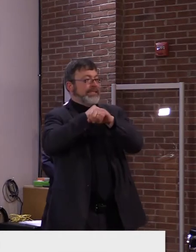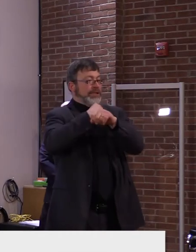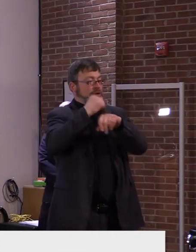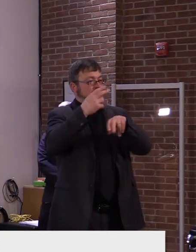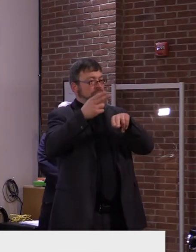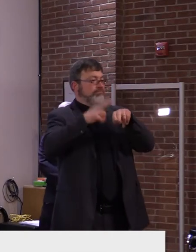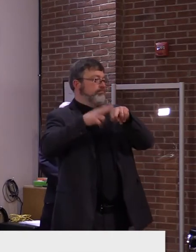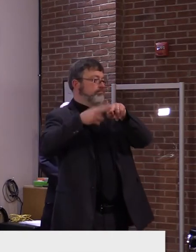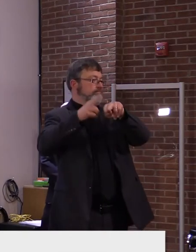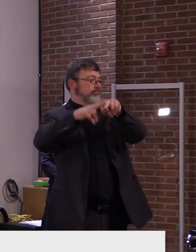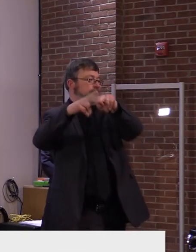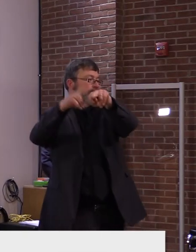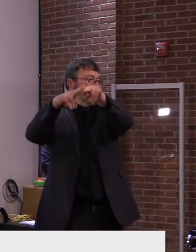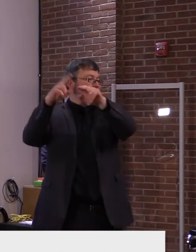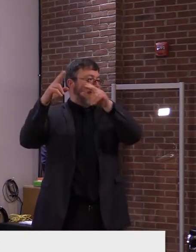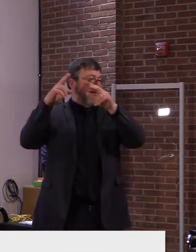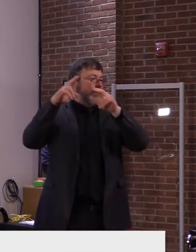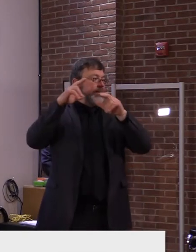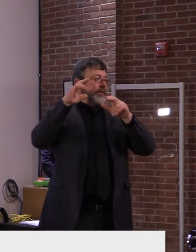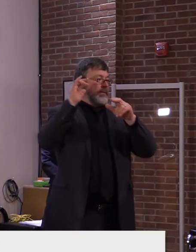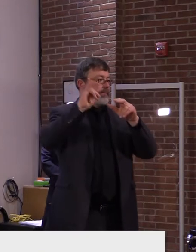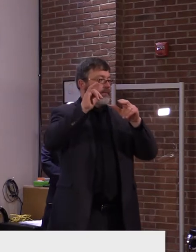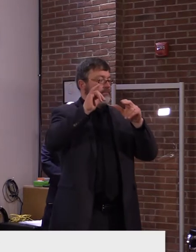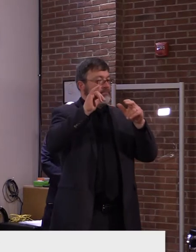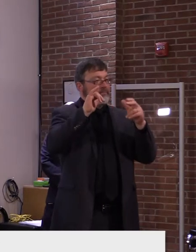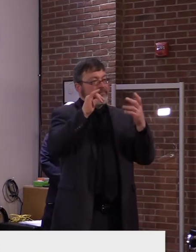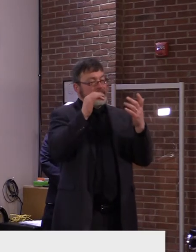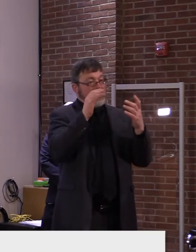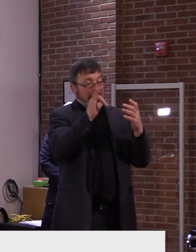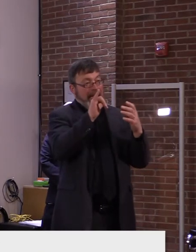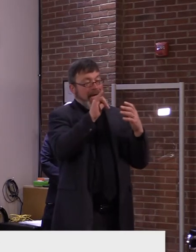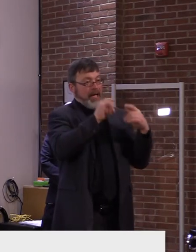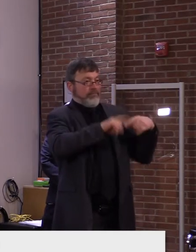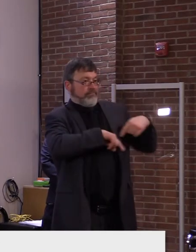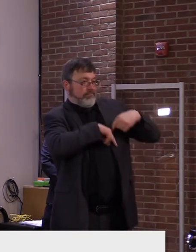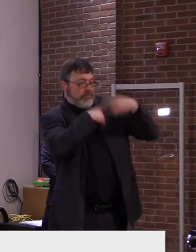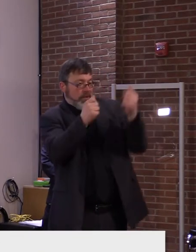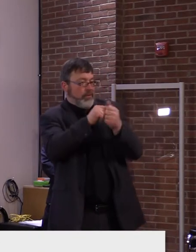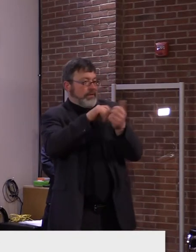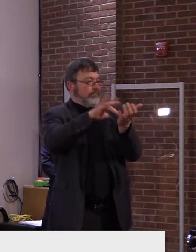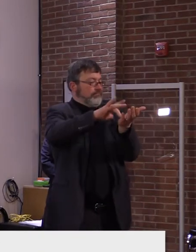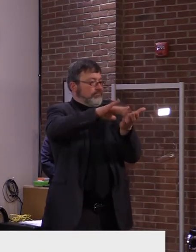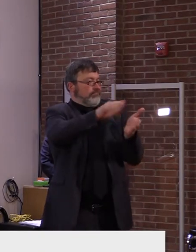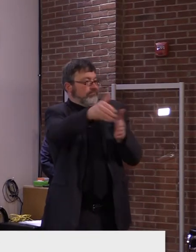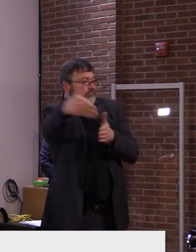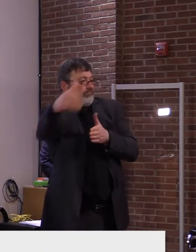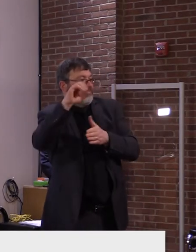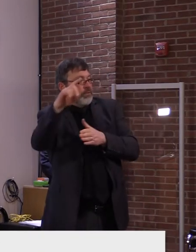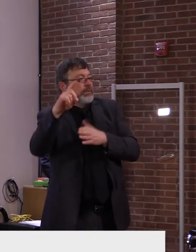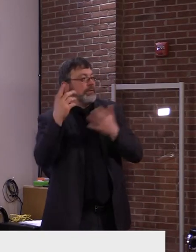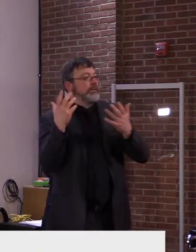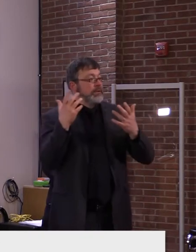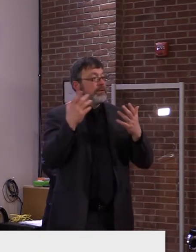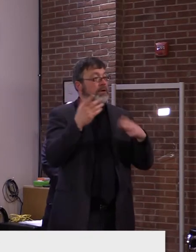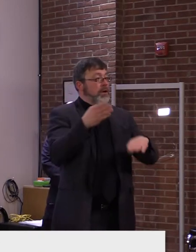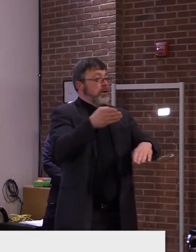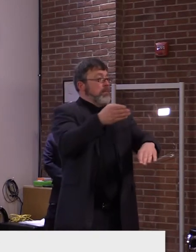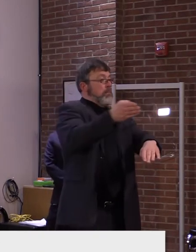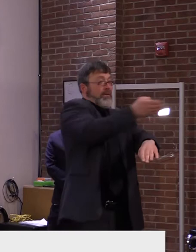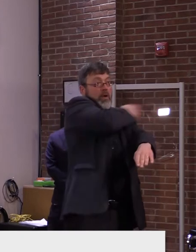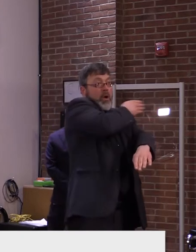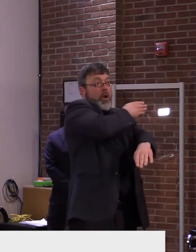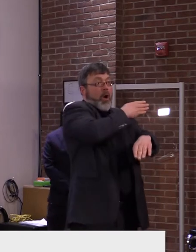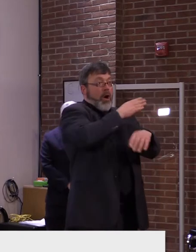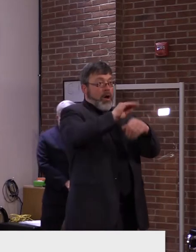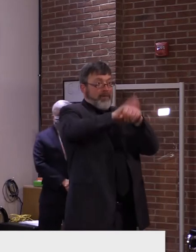deaths. And then, uh, the year before the pandemic, we had a dramatic decline, actually. Um, that coincided with a lot of